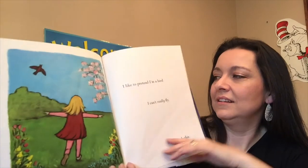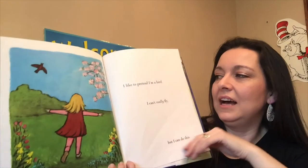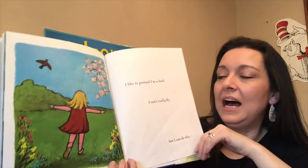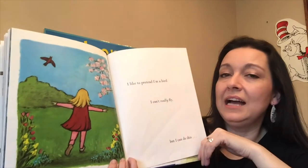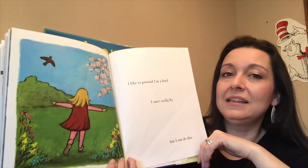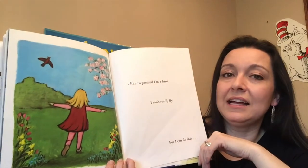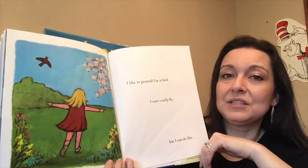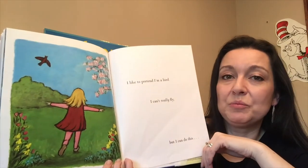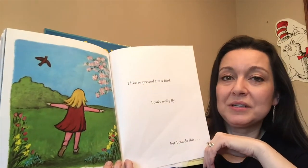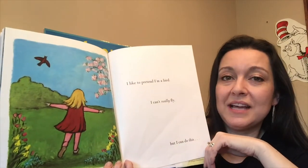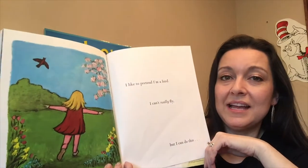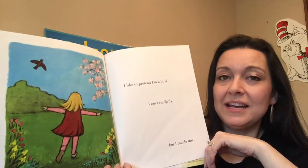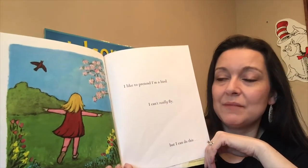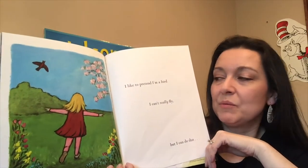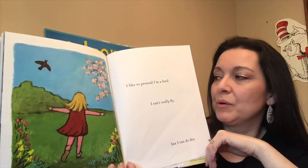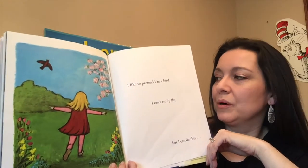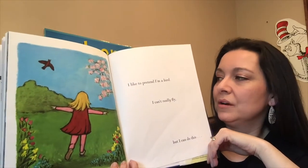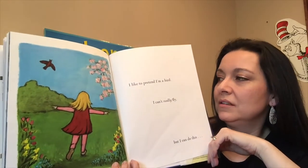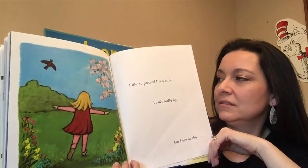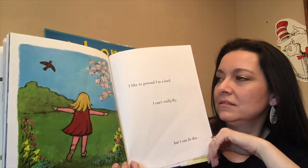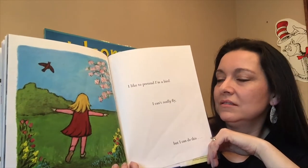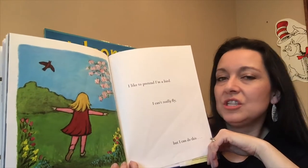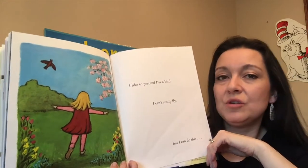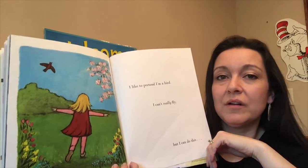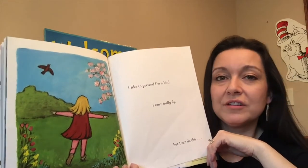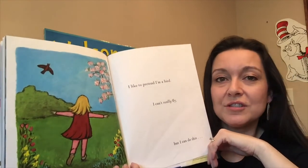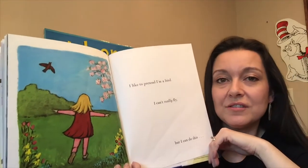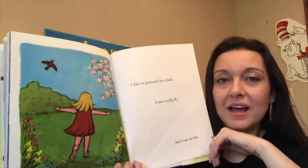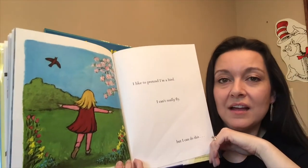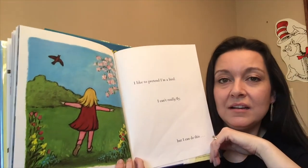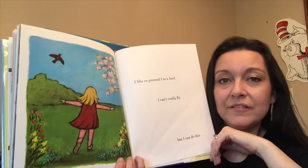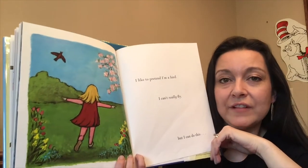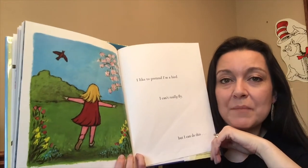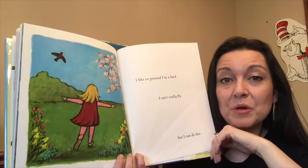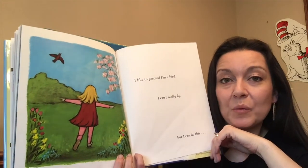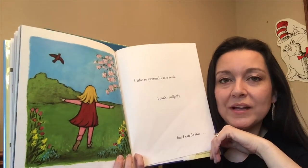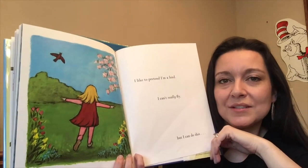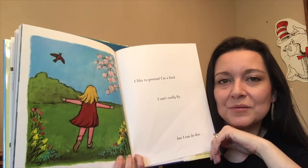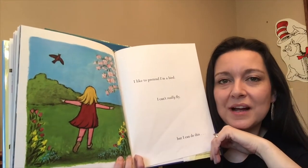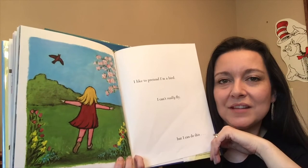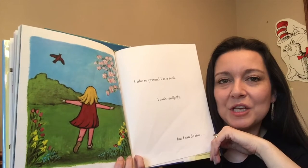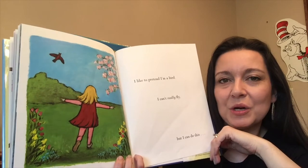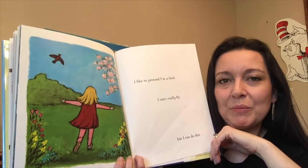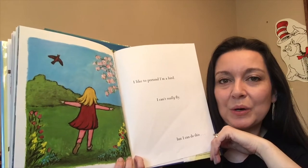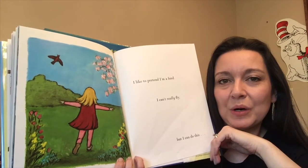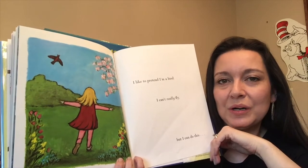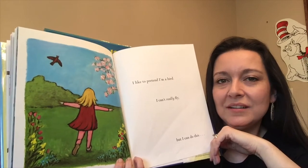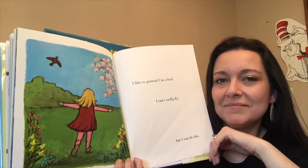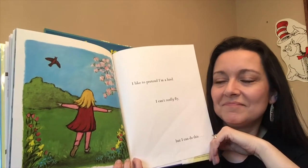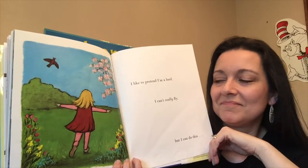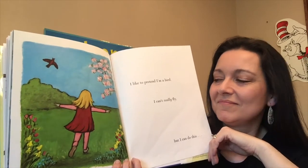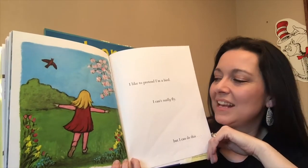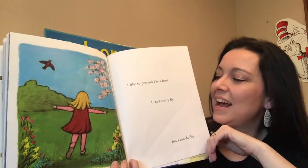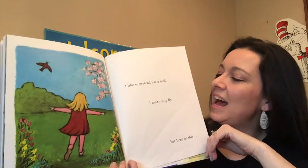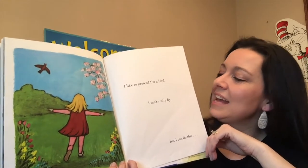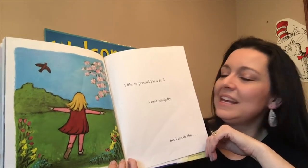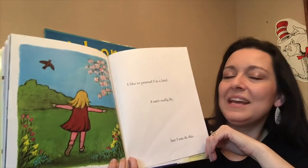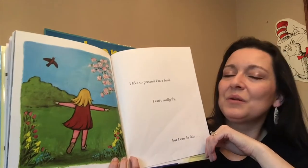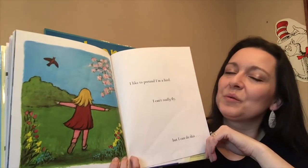i like to pretend i'm a bird do you ever do that flop your wings around like you're a bird i can't